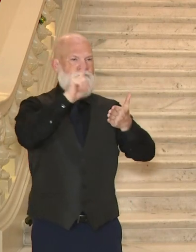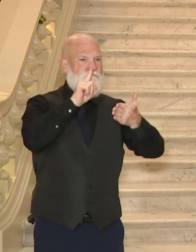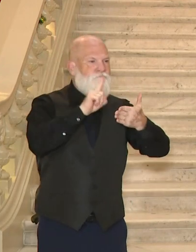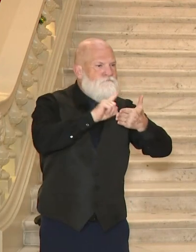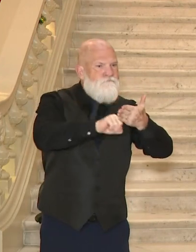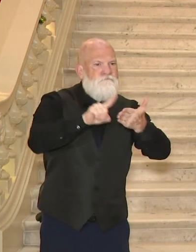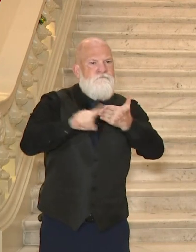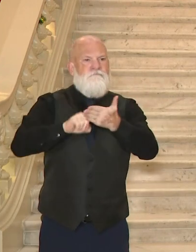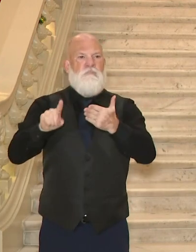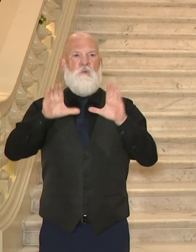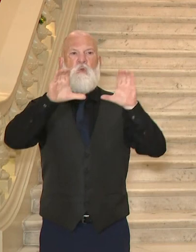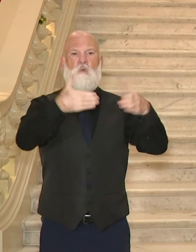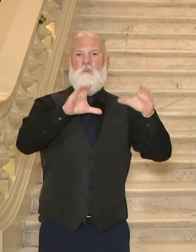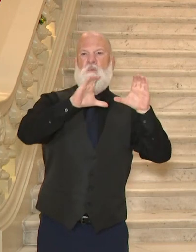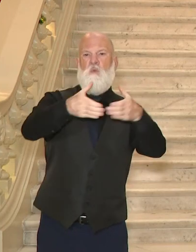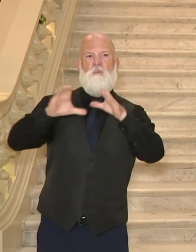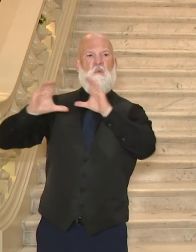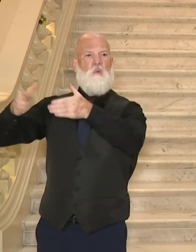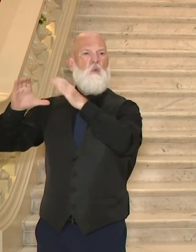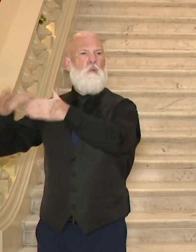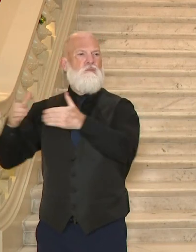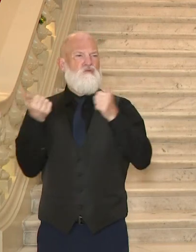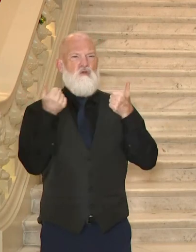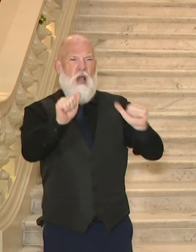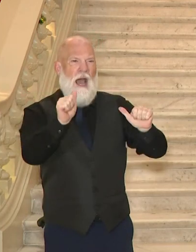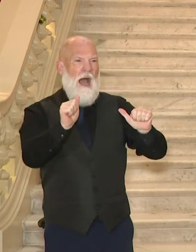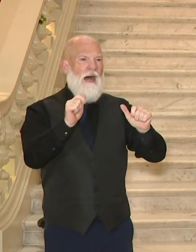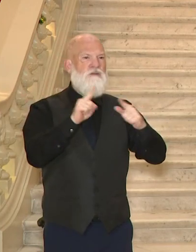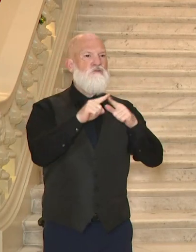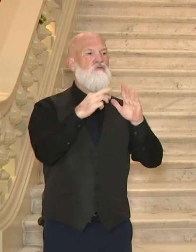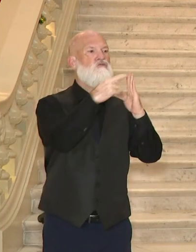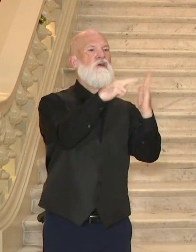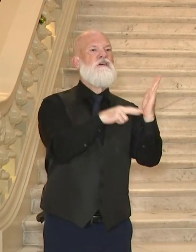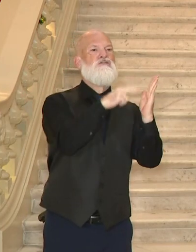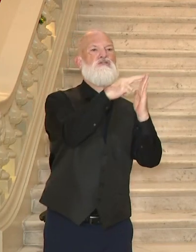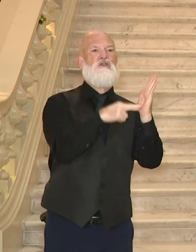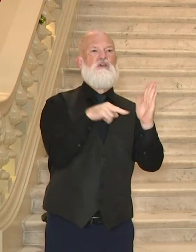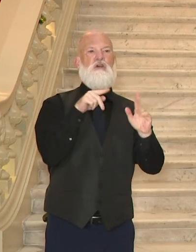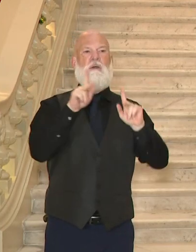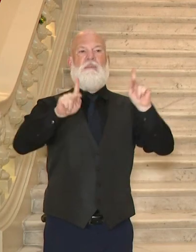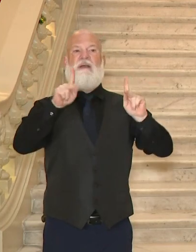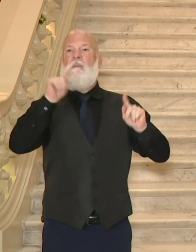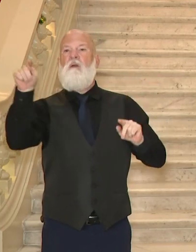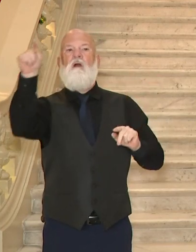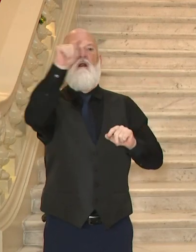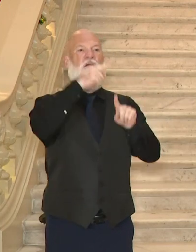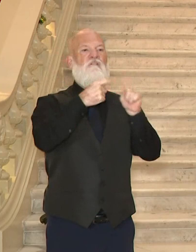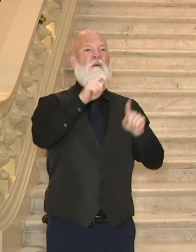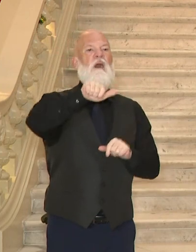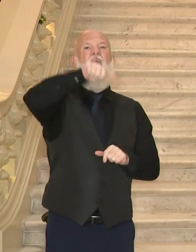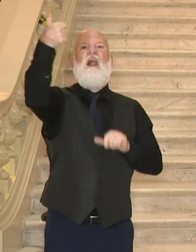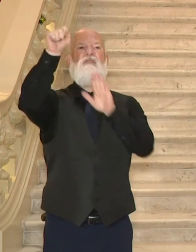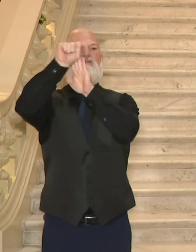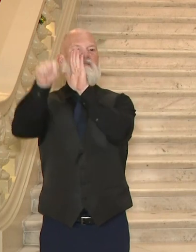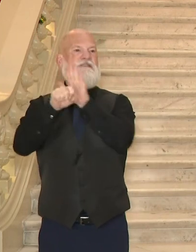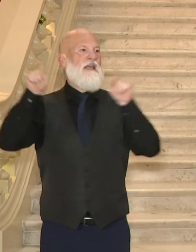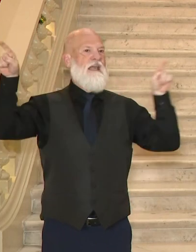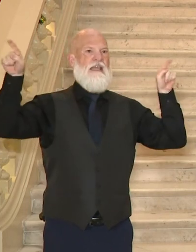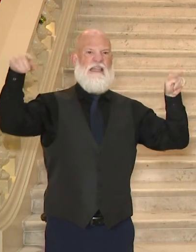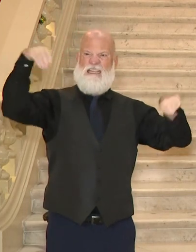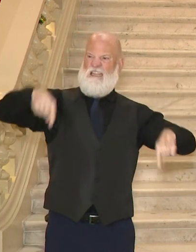to register people in other states to vote here in Georgia. We have opened an investigation into a group called